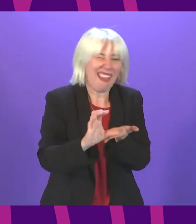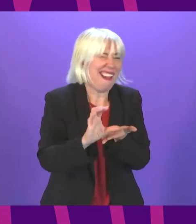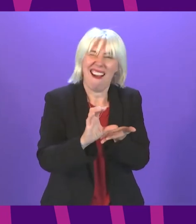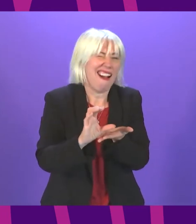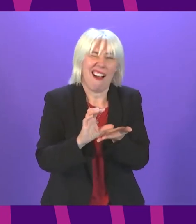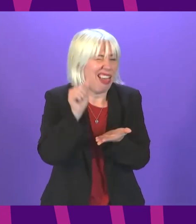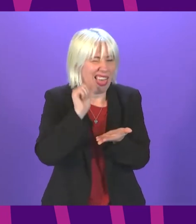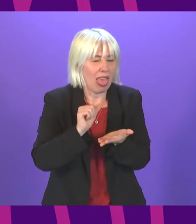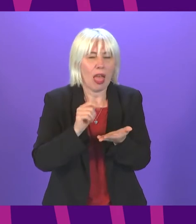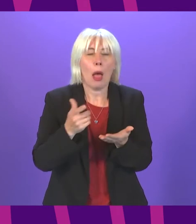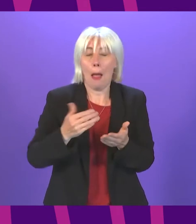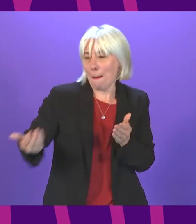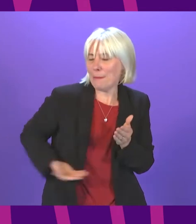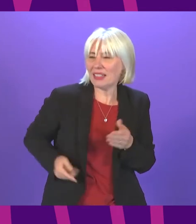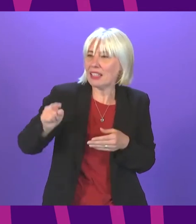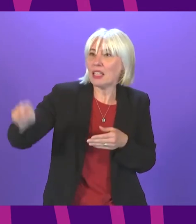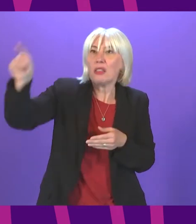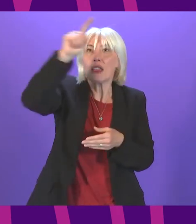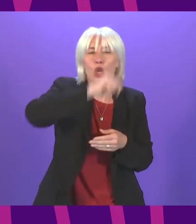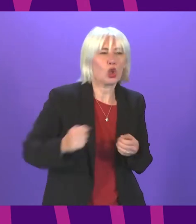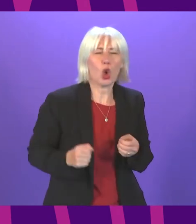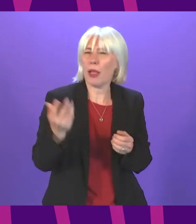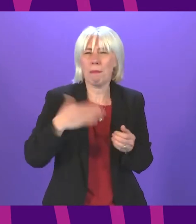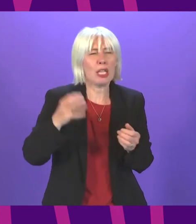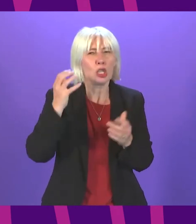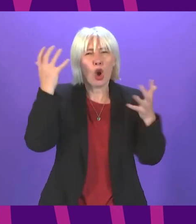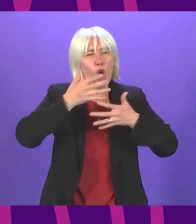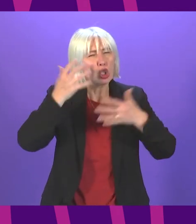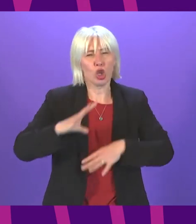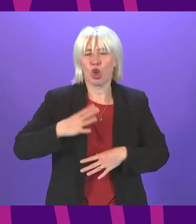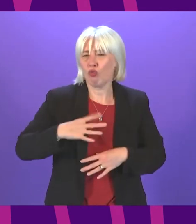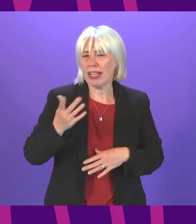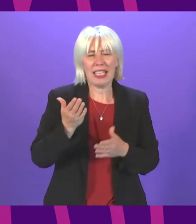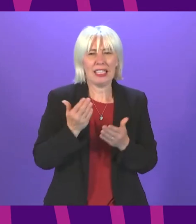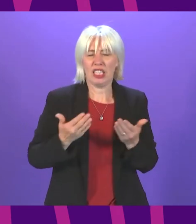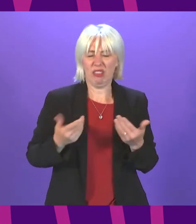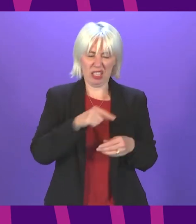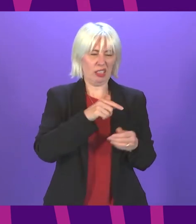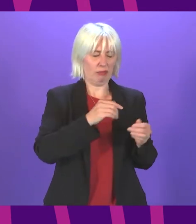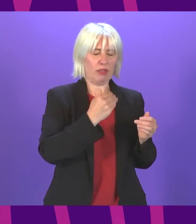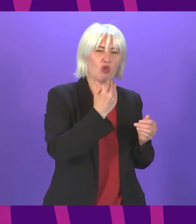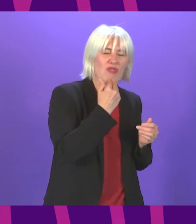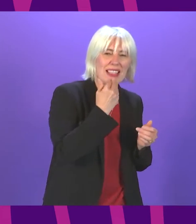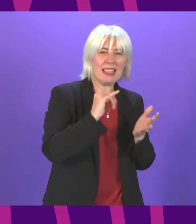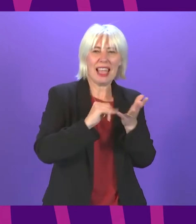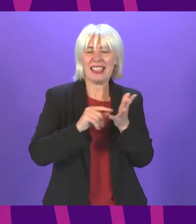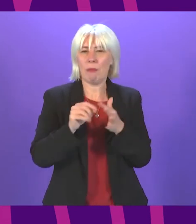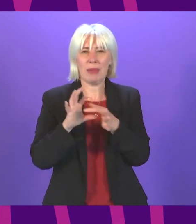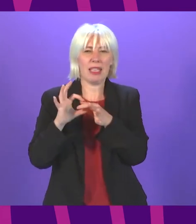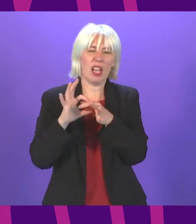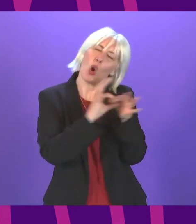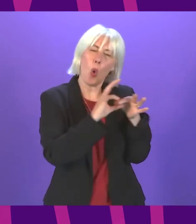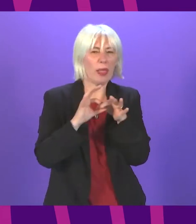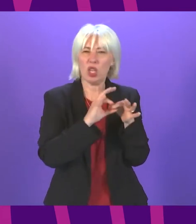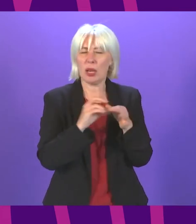Businesses across Scotland have already reacted with concern to the formation of this nationalist coalition between the SNP and the Greens. and